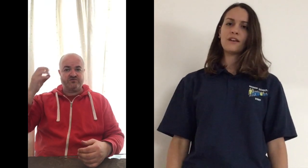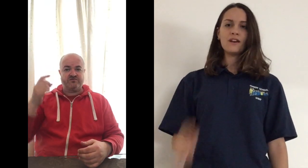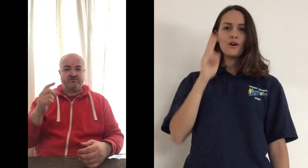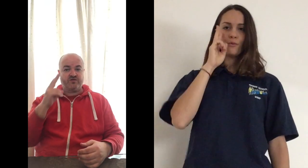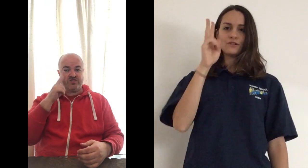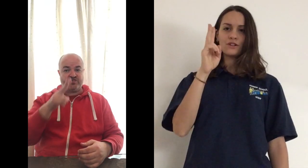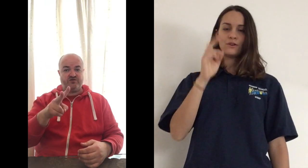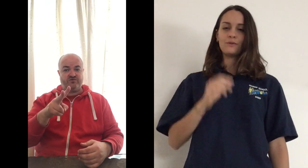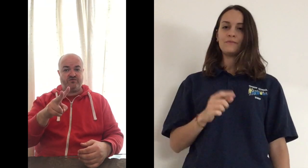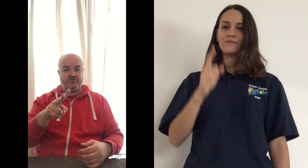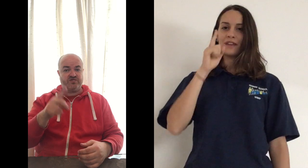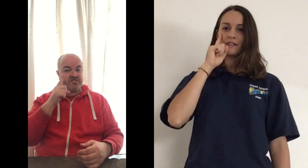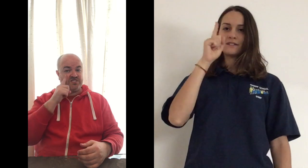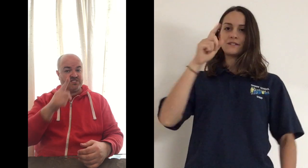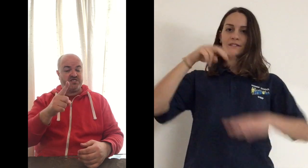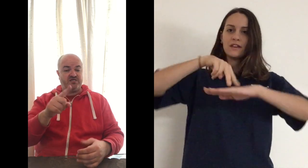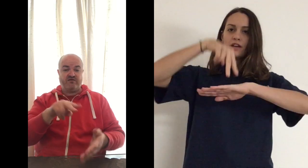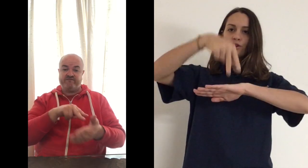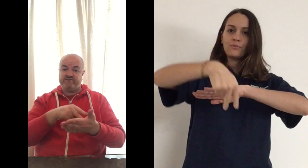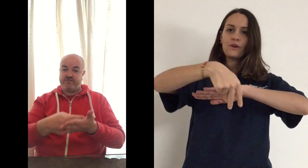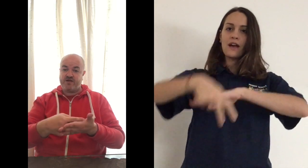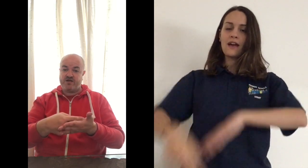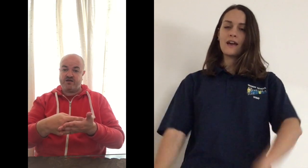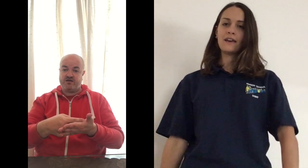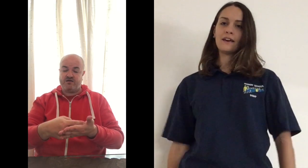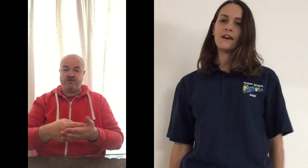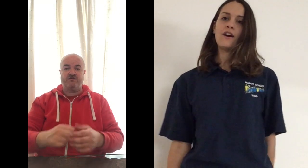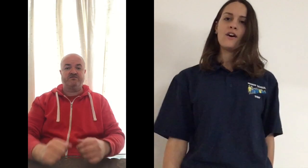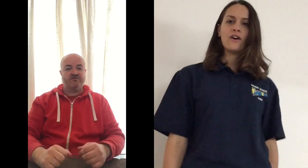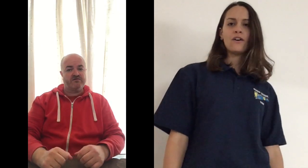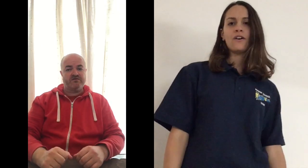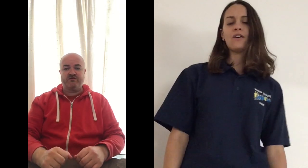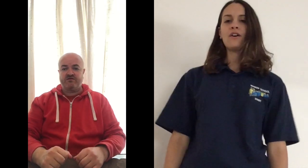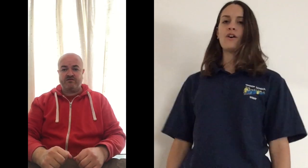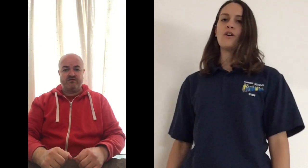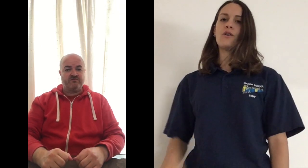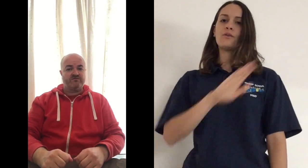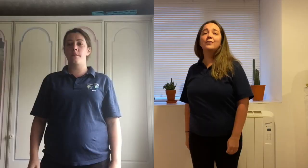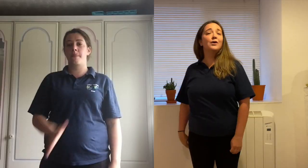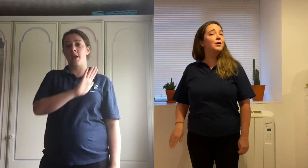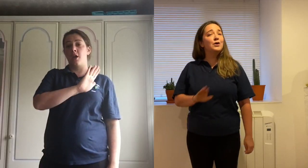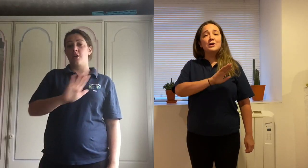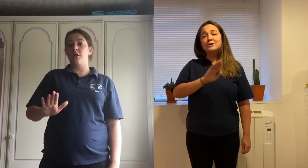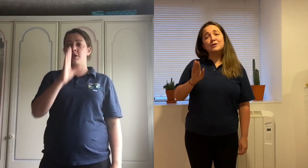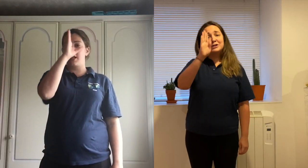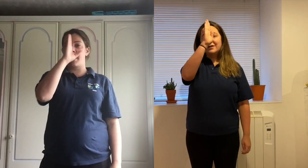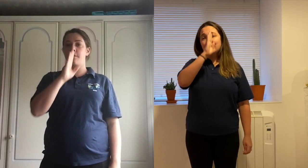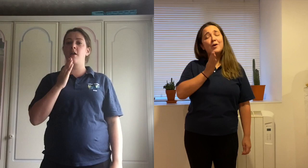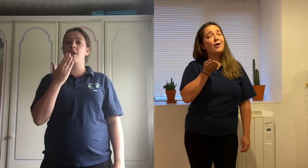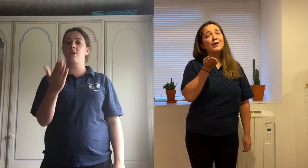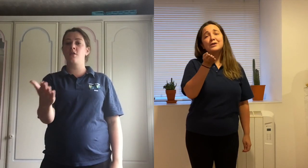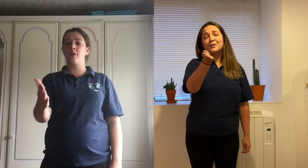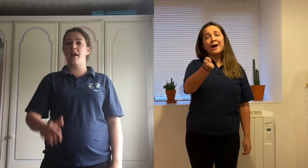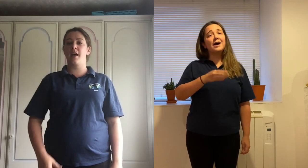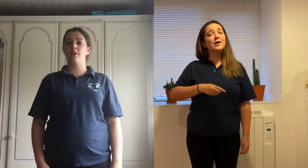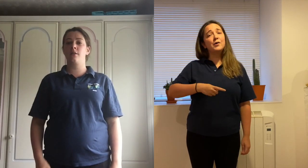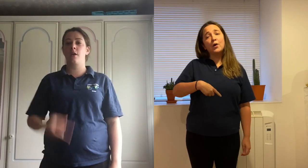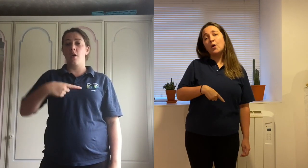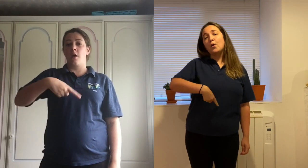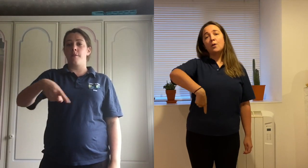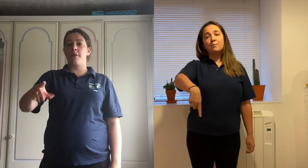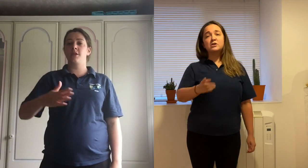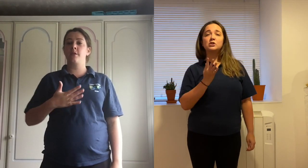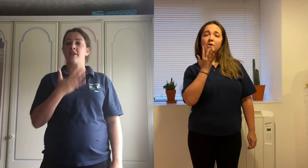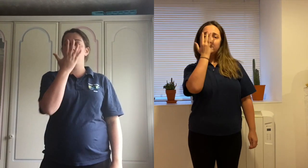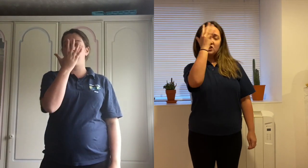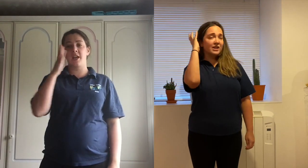Watching you to see you break So, don't you let them call you out